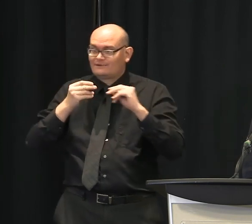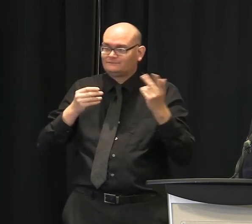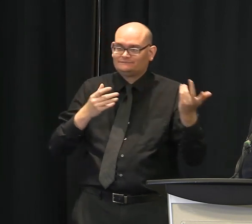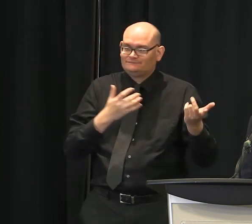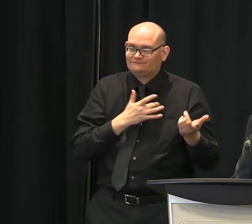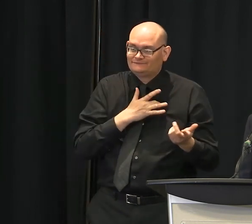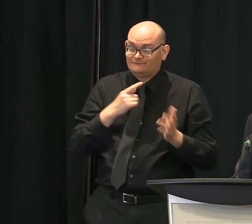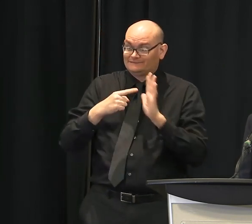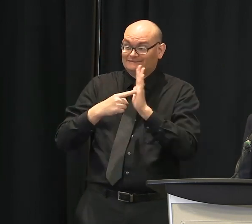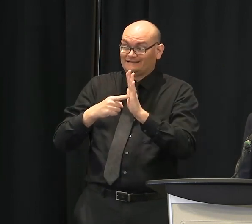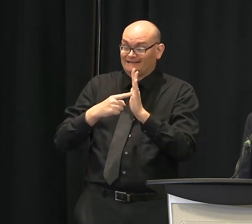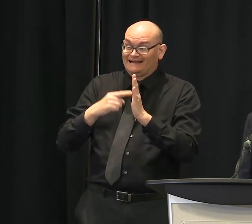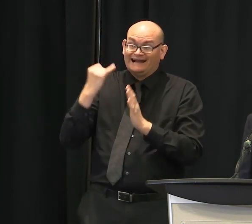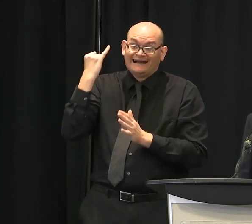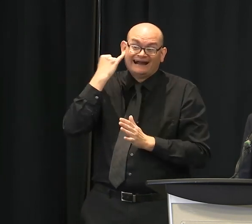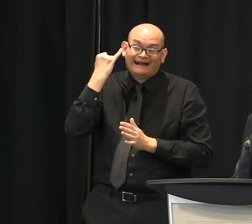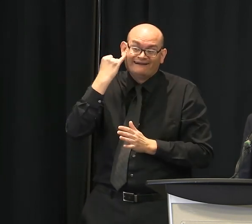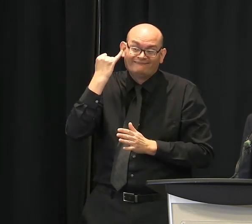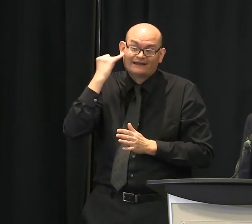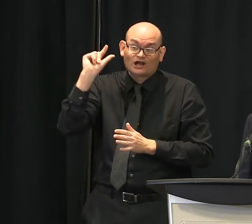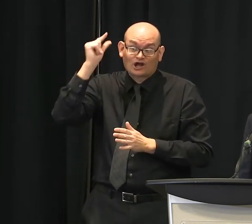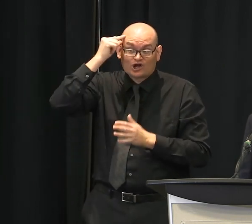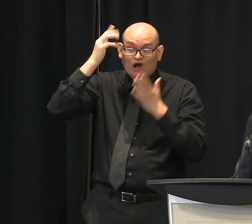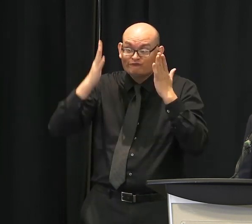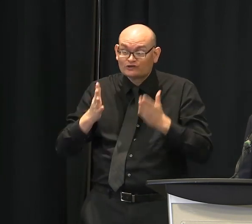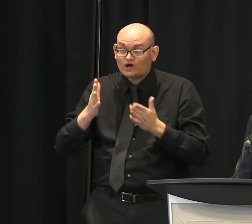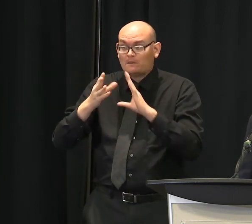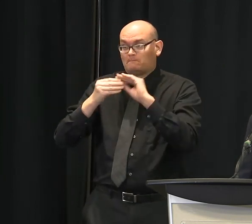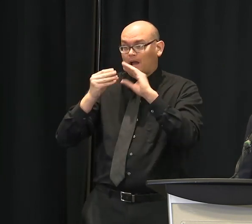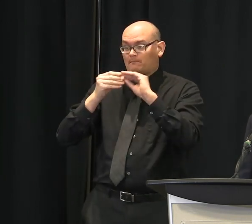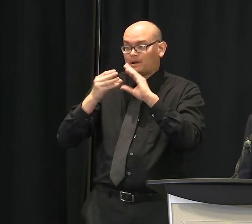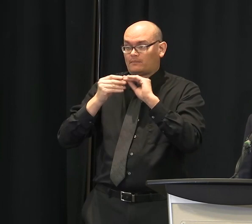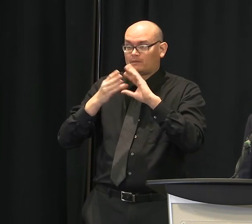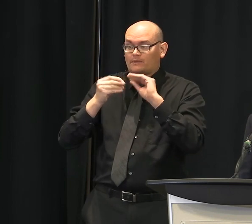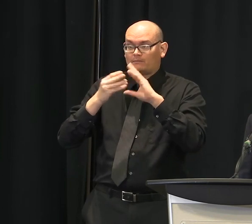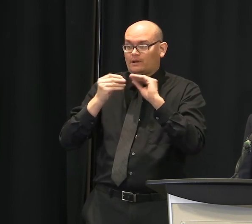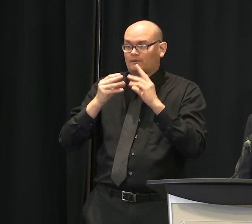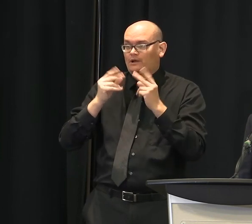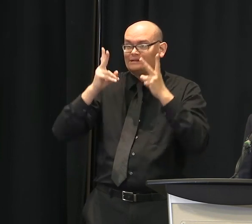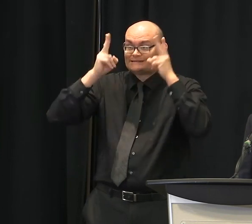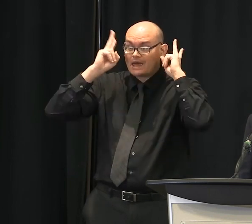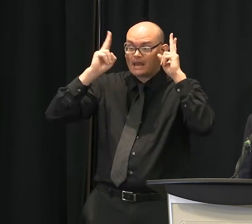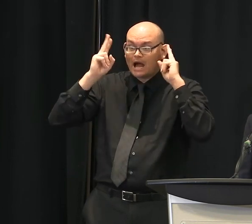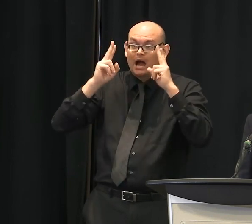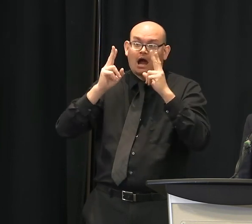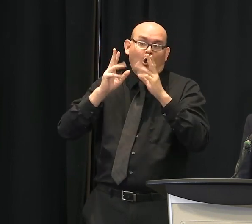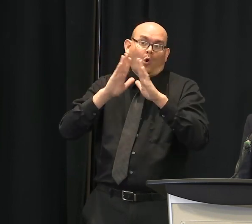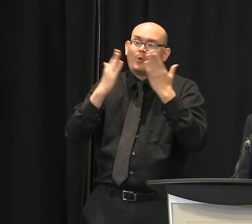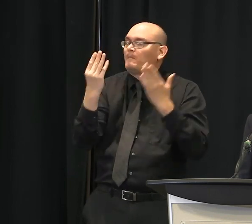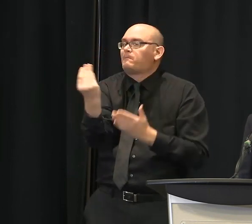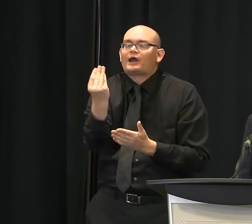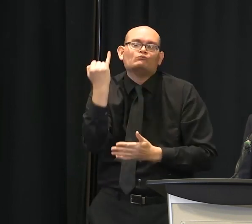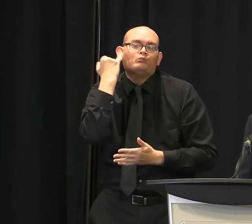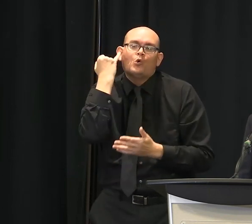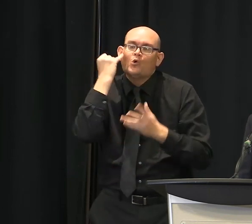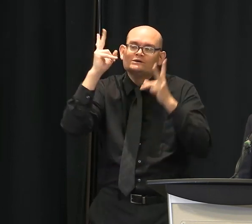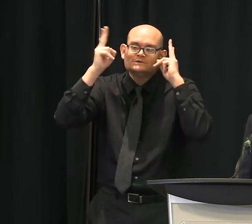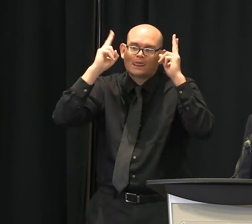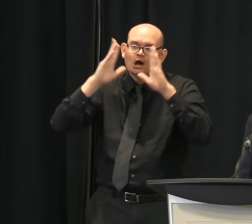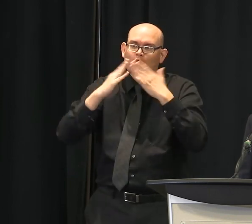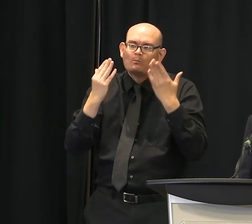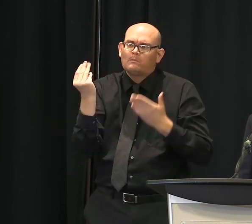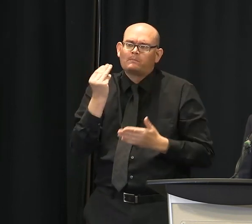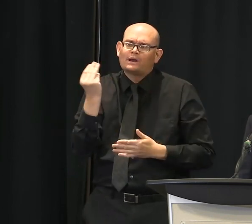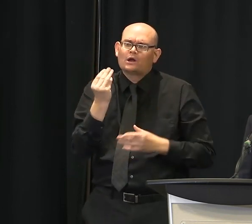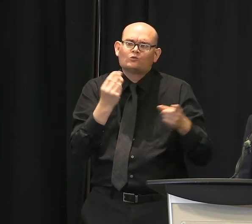anything to help guide those places and how to social distance? Because you have the ordinance that you passed to require it,